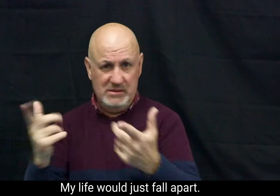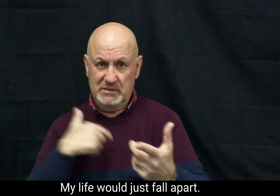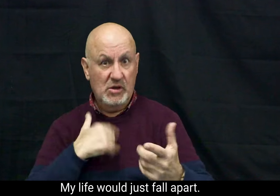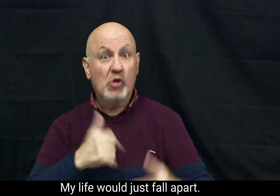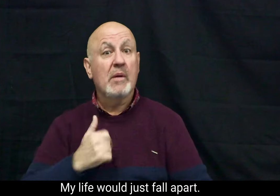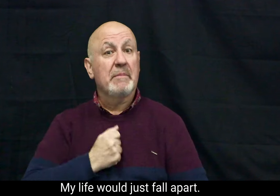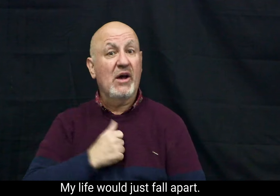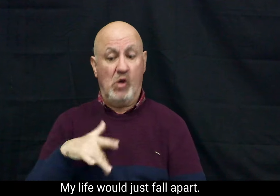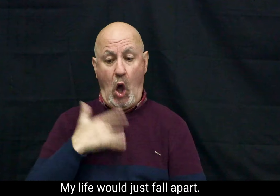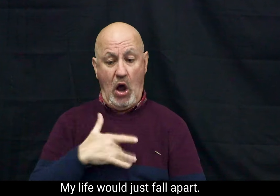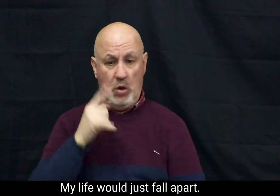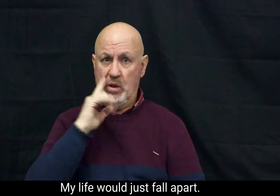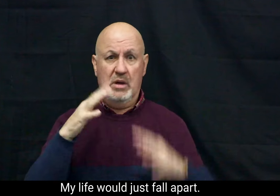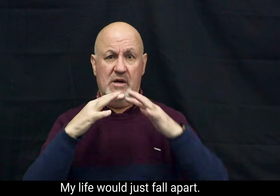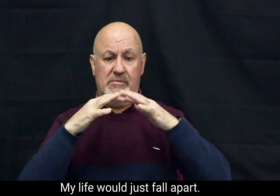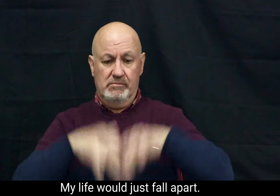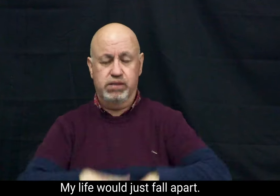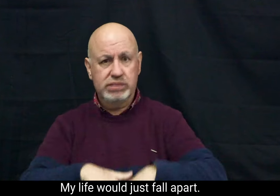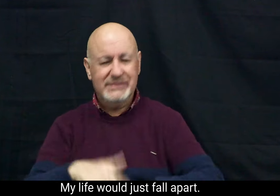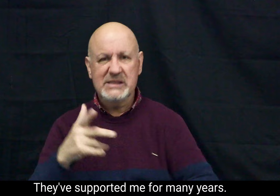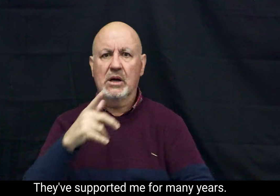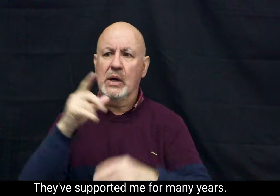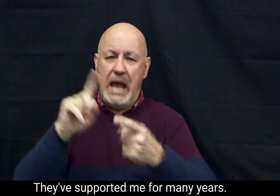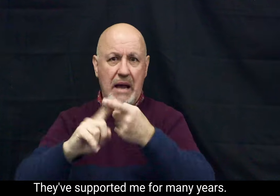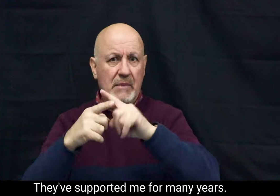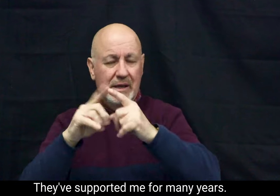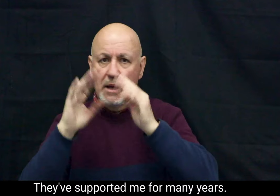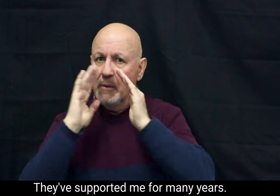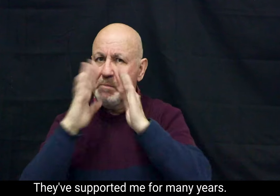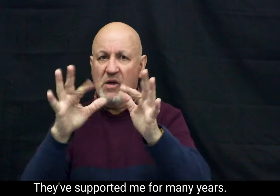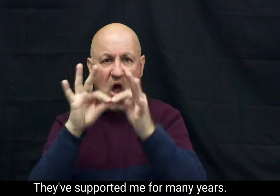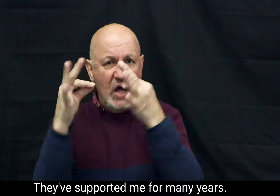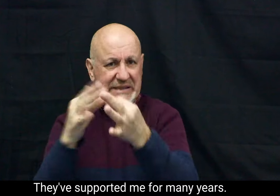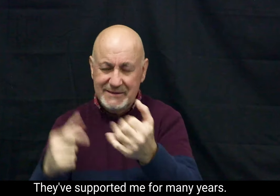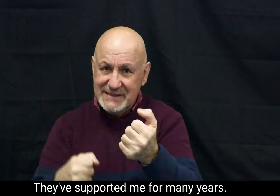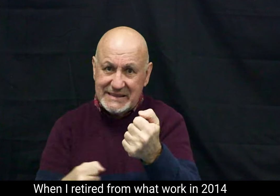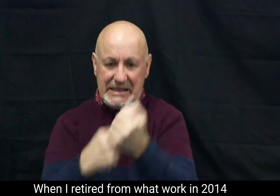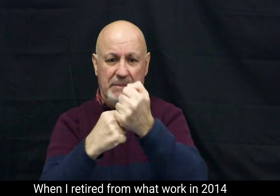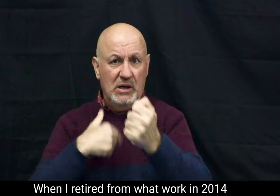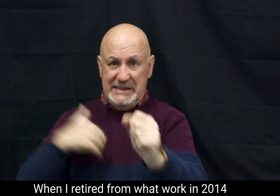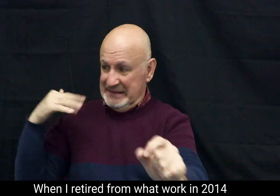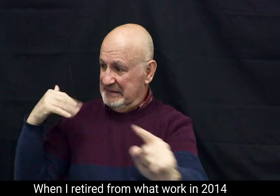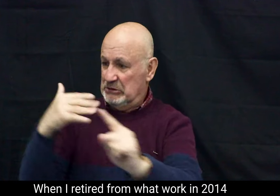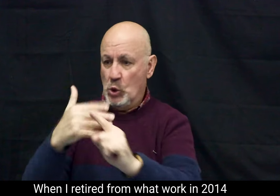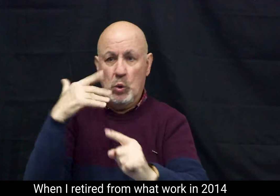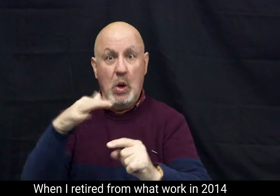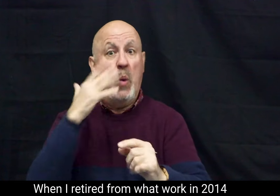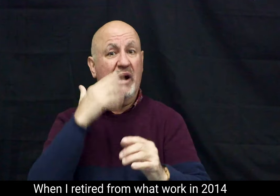just fall apart. They've supported me for many years. When I retired from work in